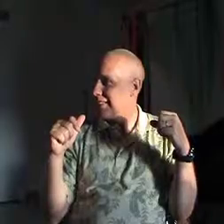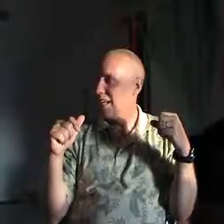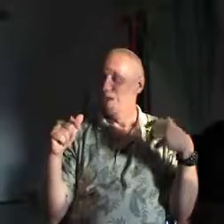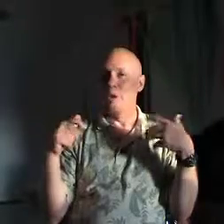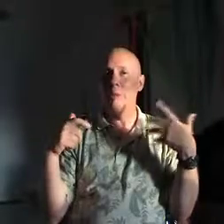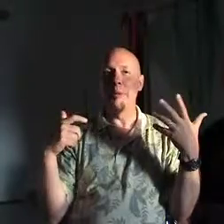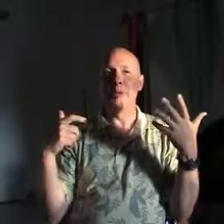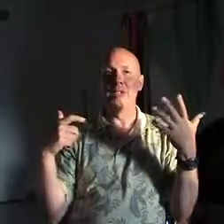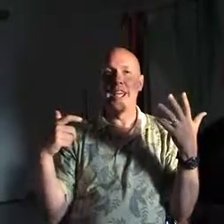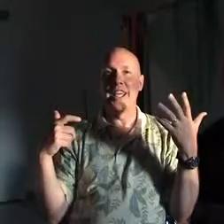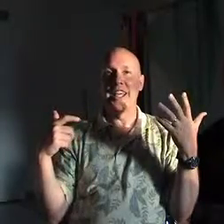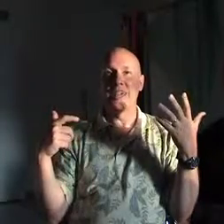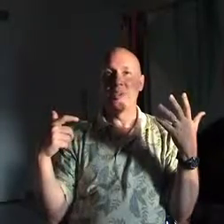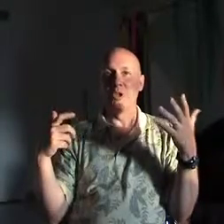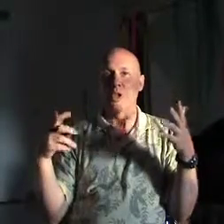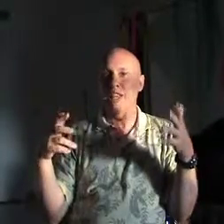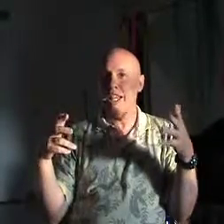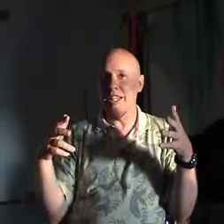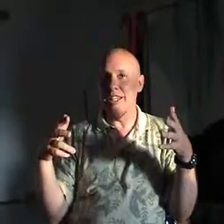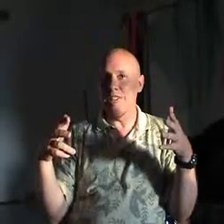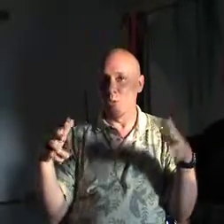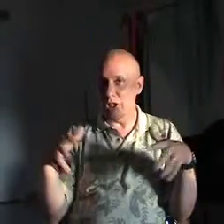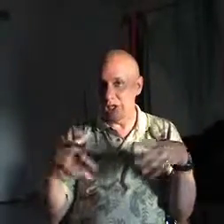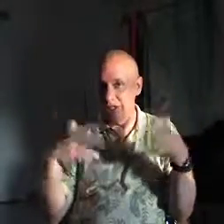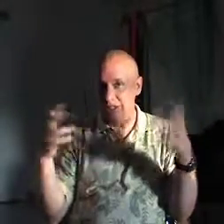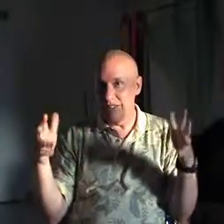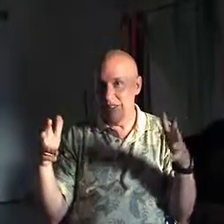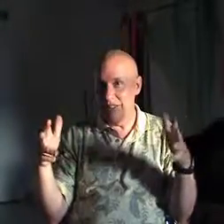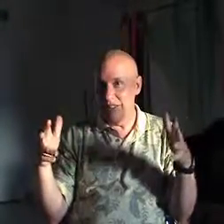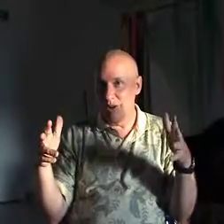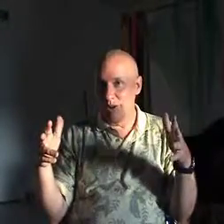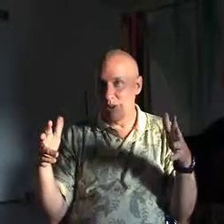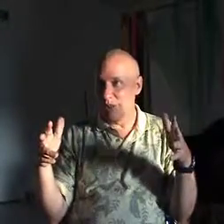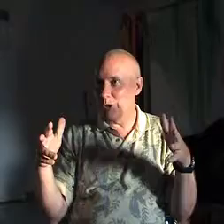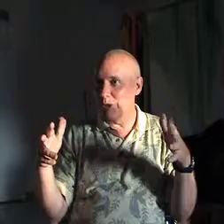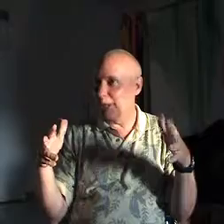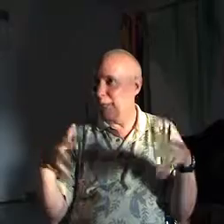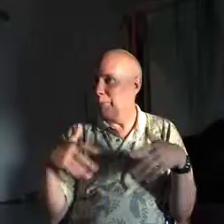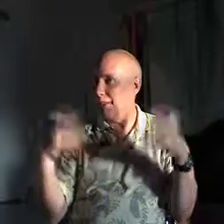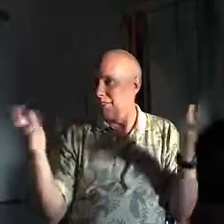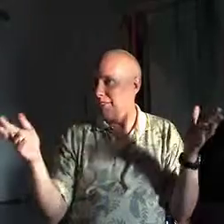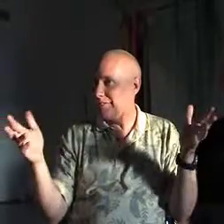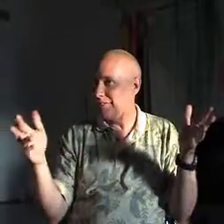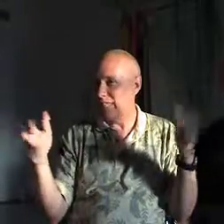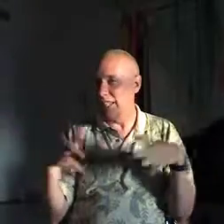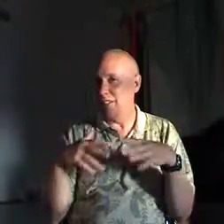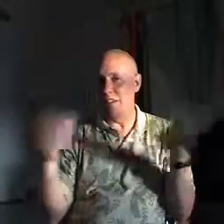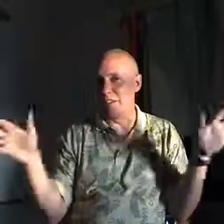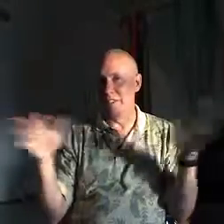So when people say, is the world getting worse or is the world getting better? I say neither.